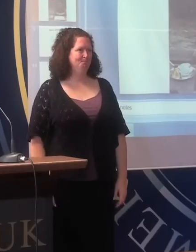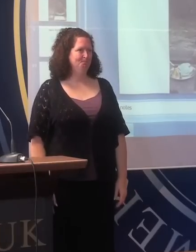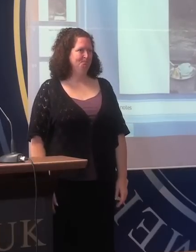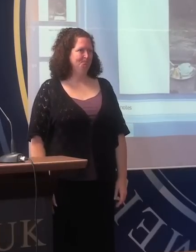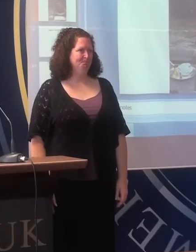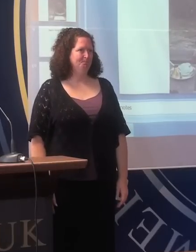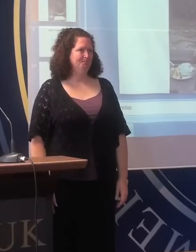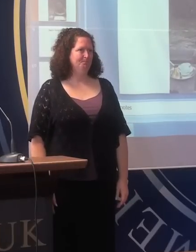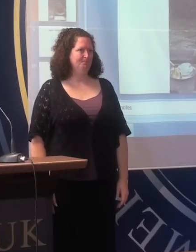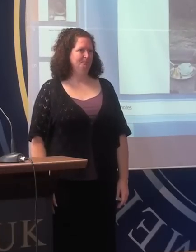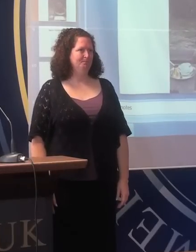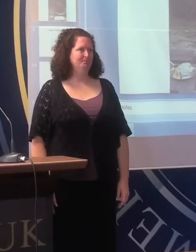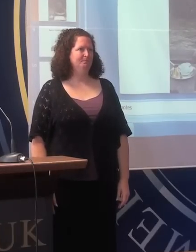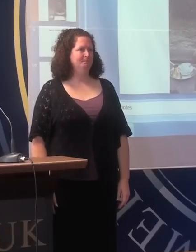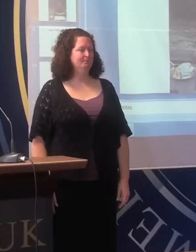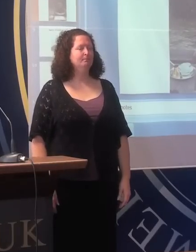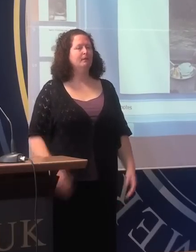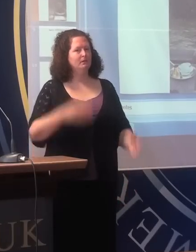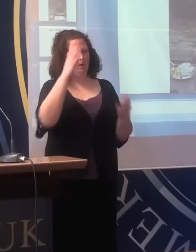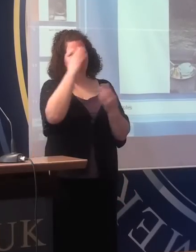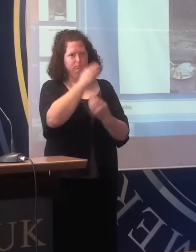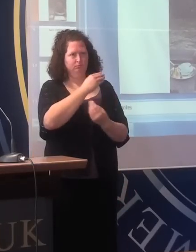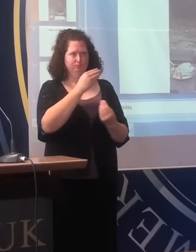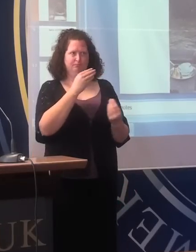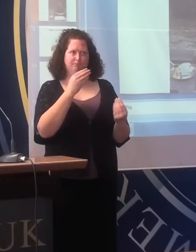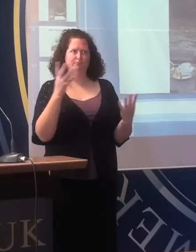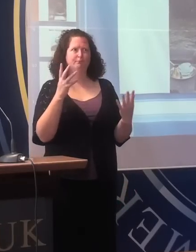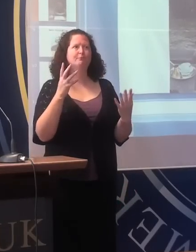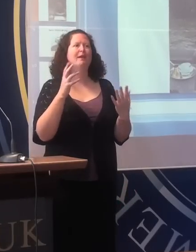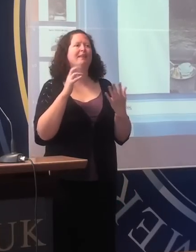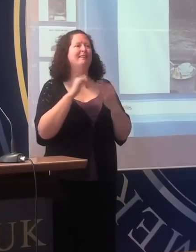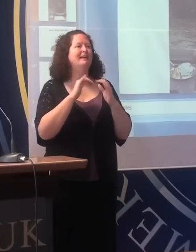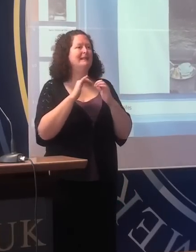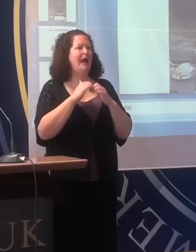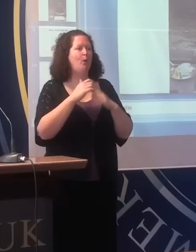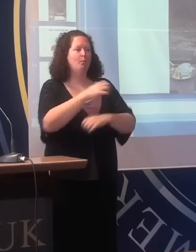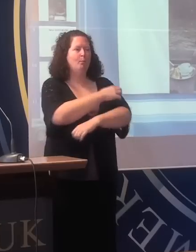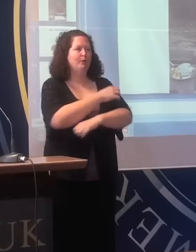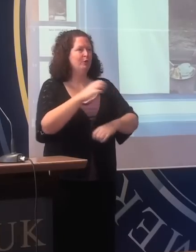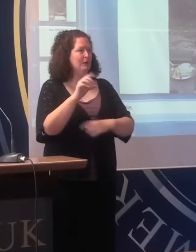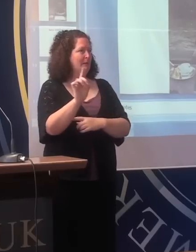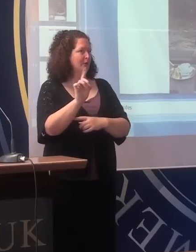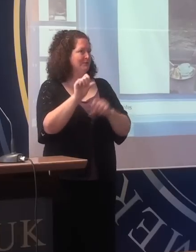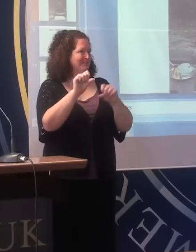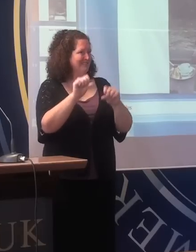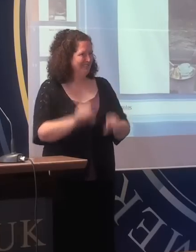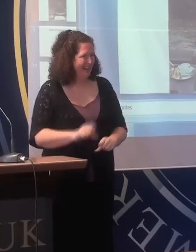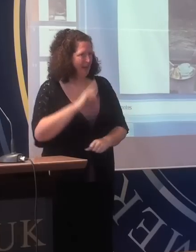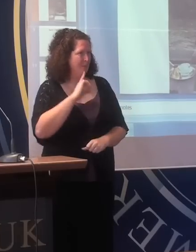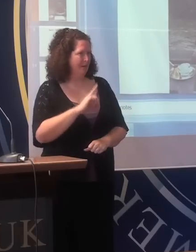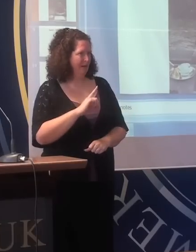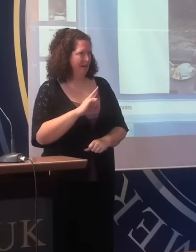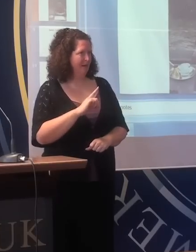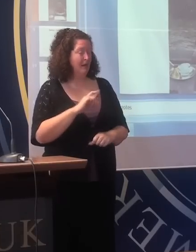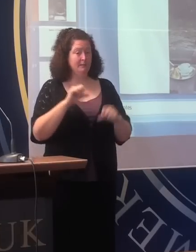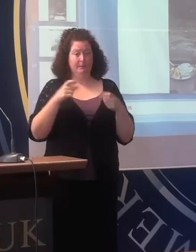And it's a message to the power of democracy, I suppose, to control the